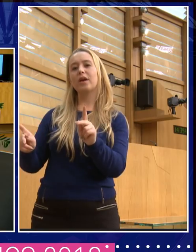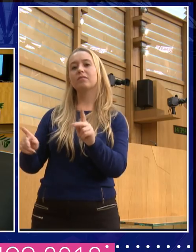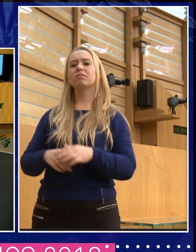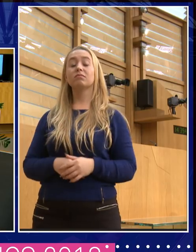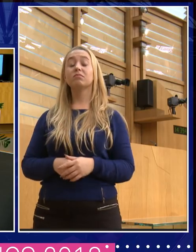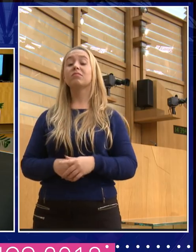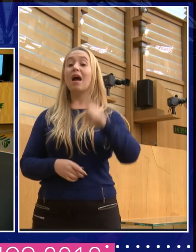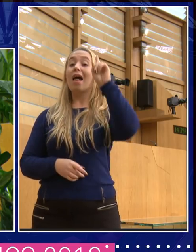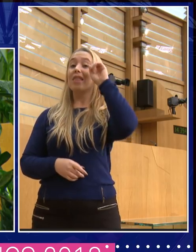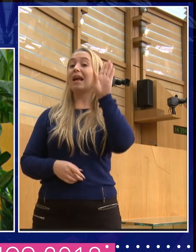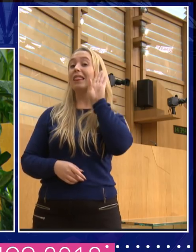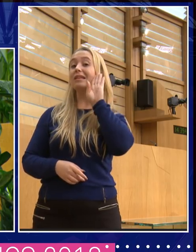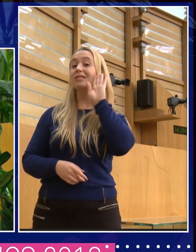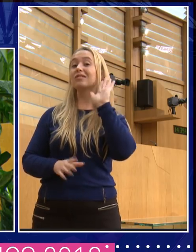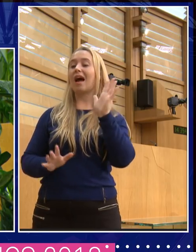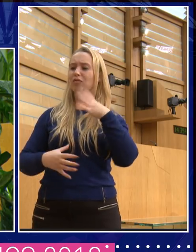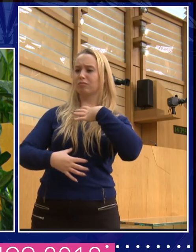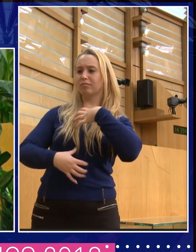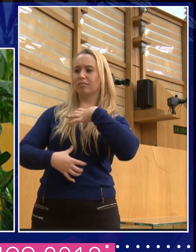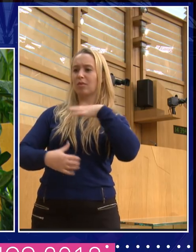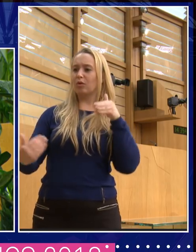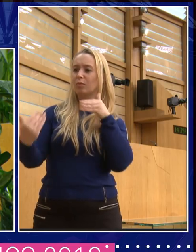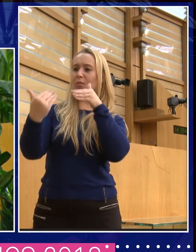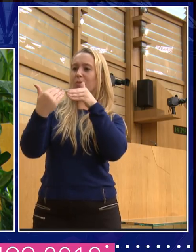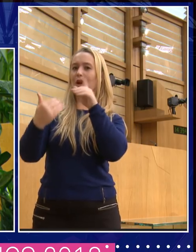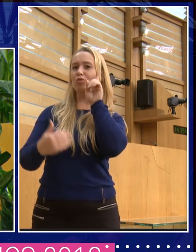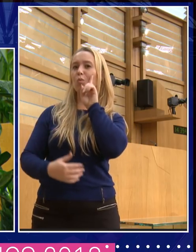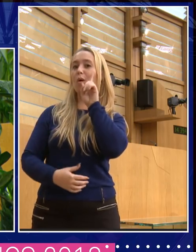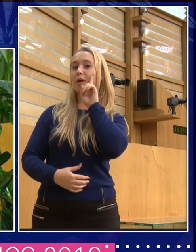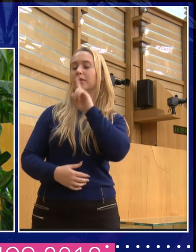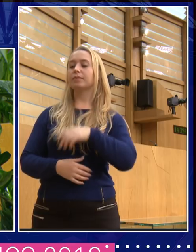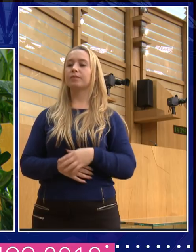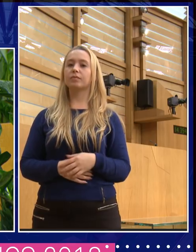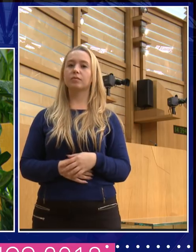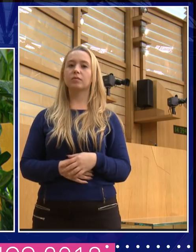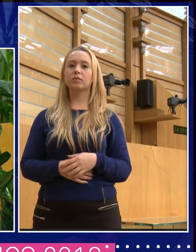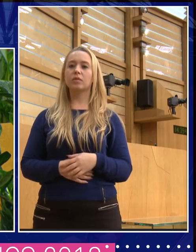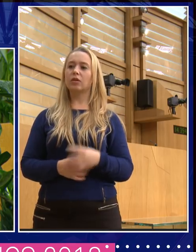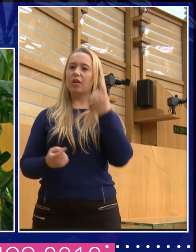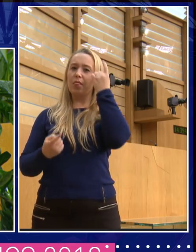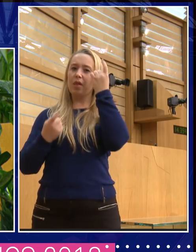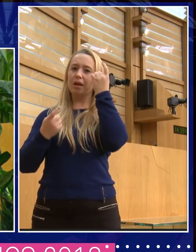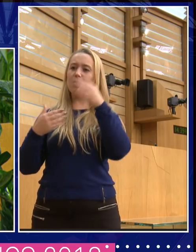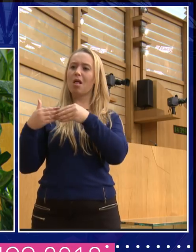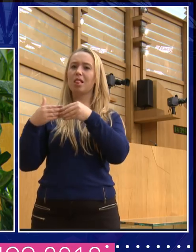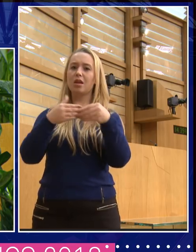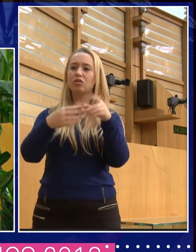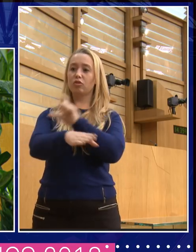reattune, because I think the problem about the kind of leadership courses that we may or may not go on